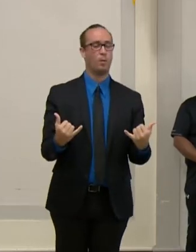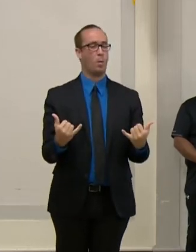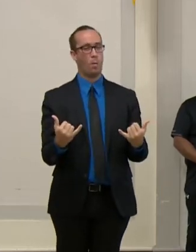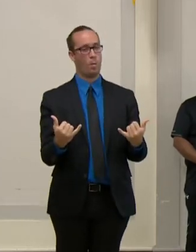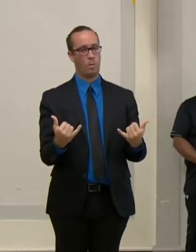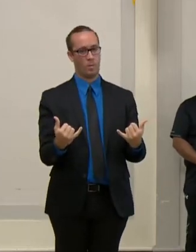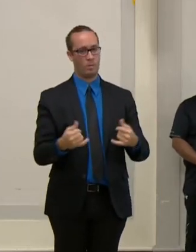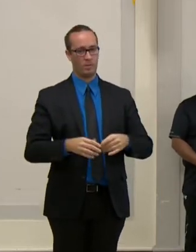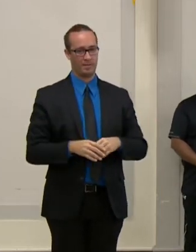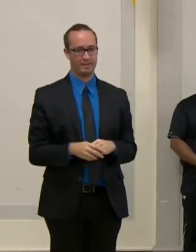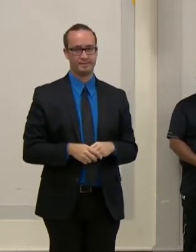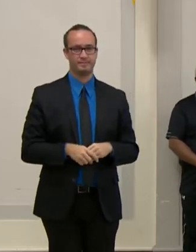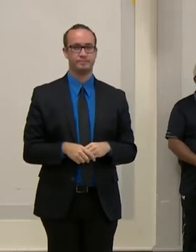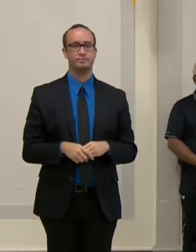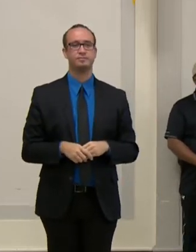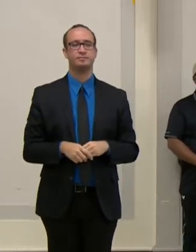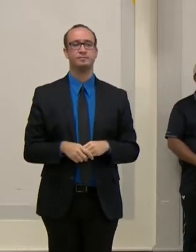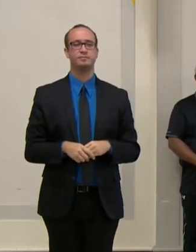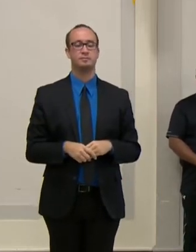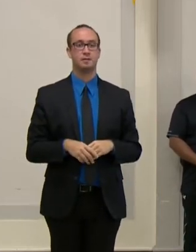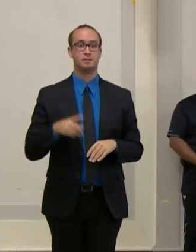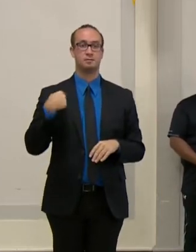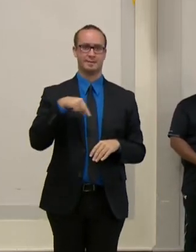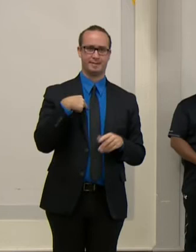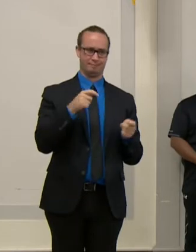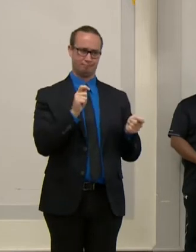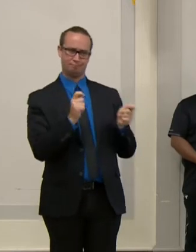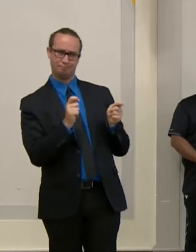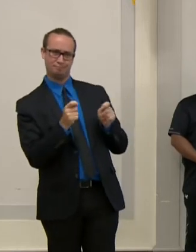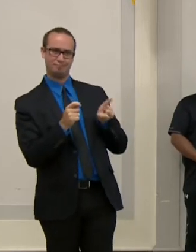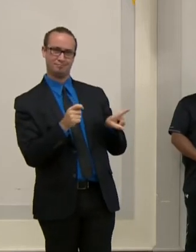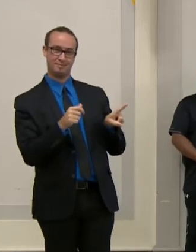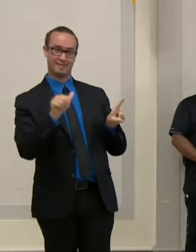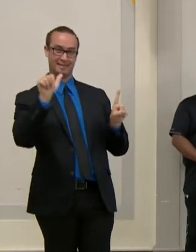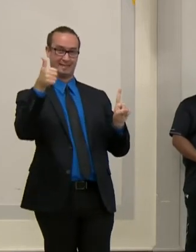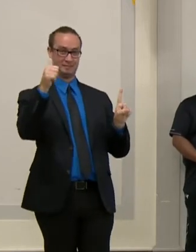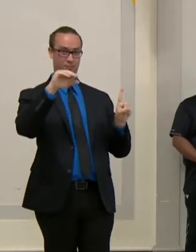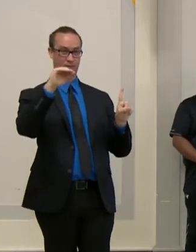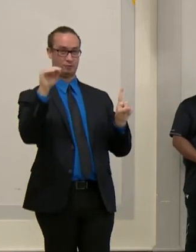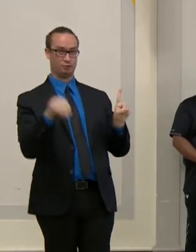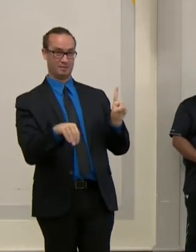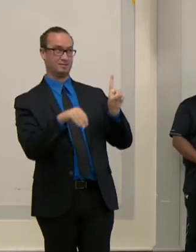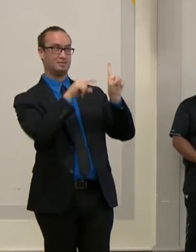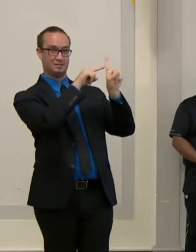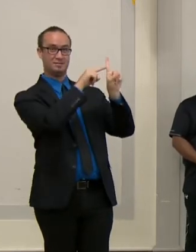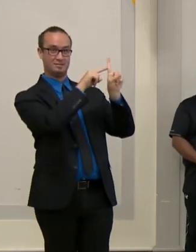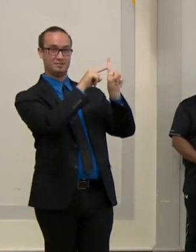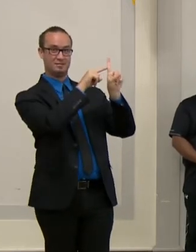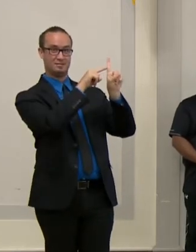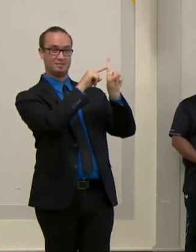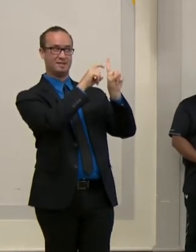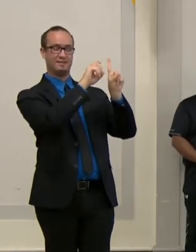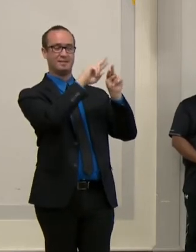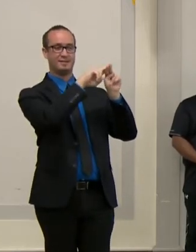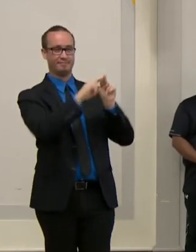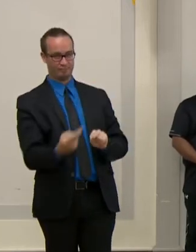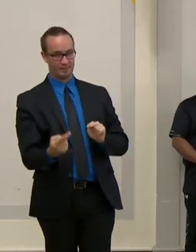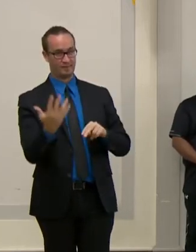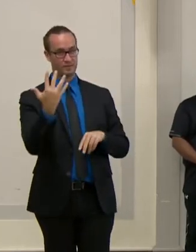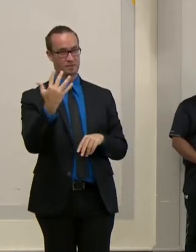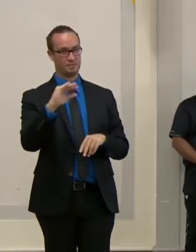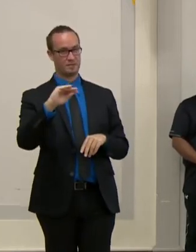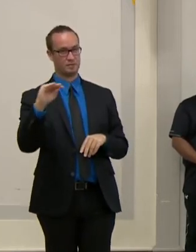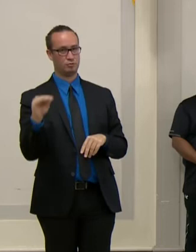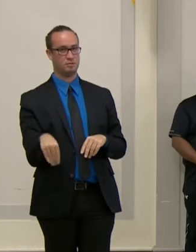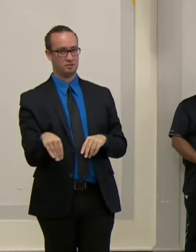the positivity rate threshold from 10% to 5% is based on national best practices. Our dashboard and the improvements we make